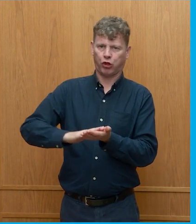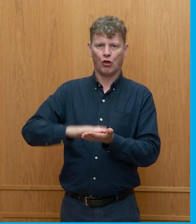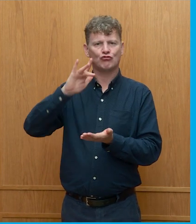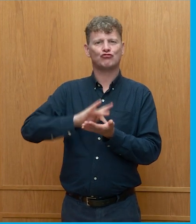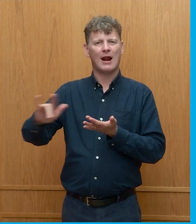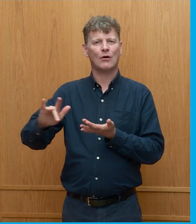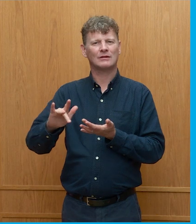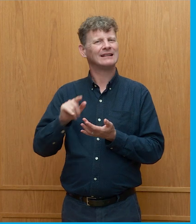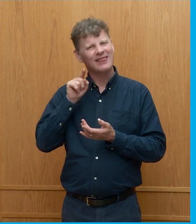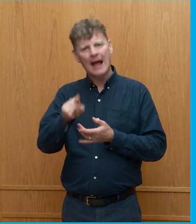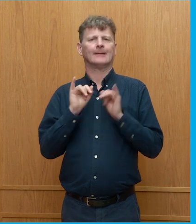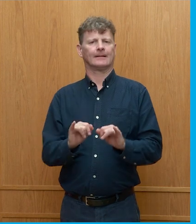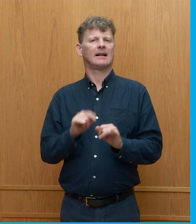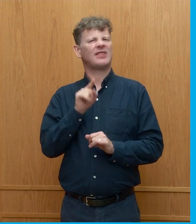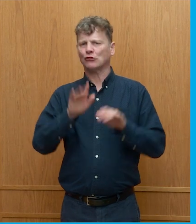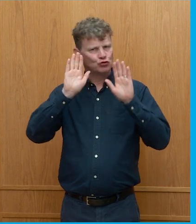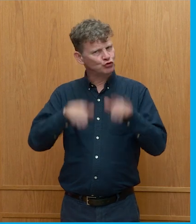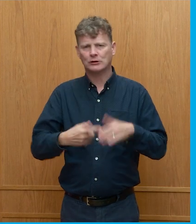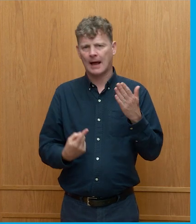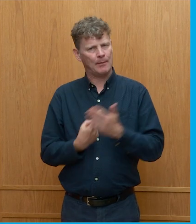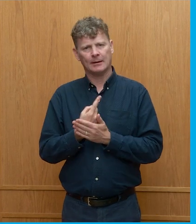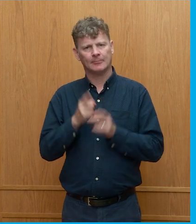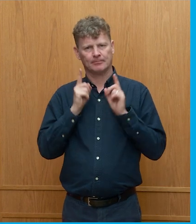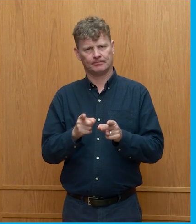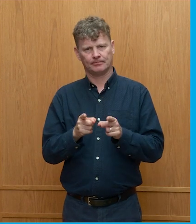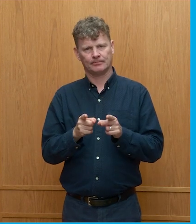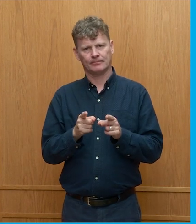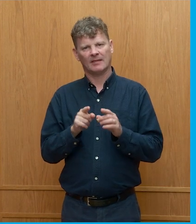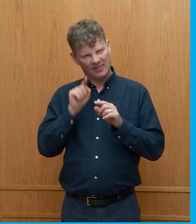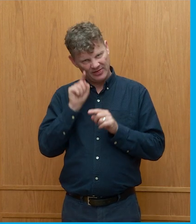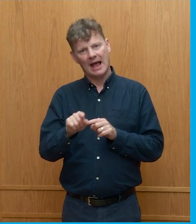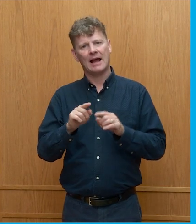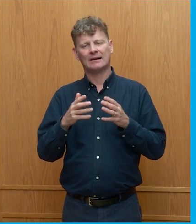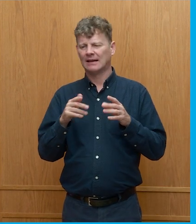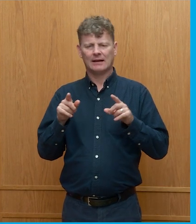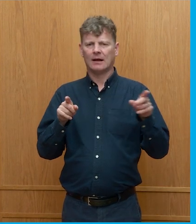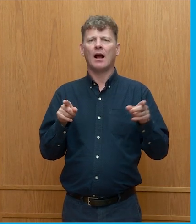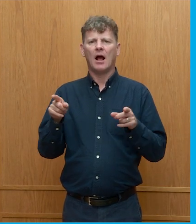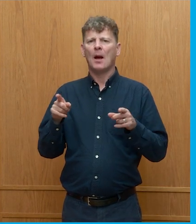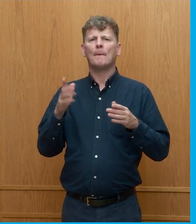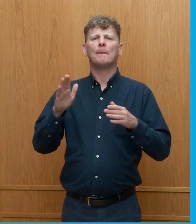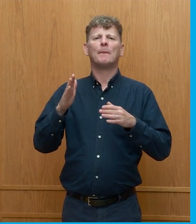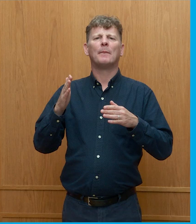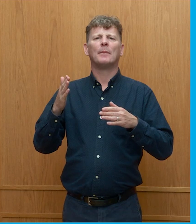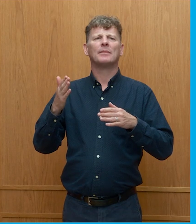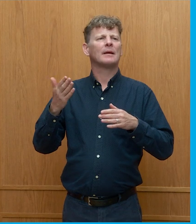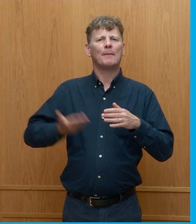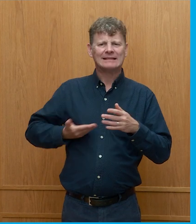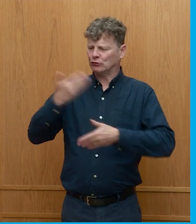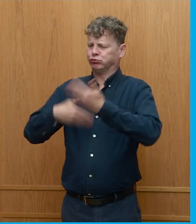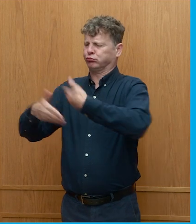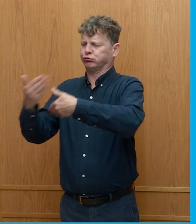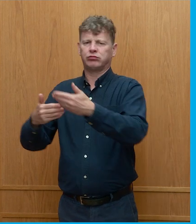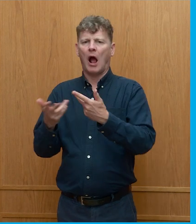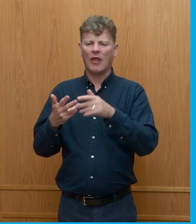and that is where we need to have the different parts of business and government and individuals